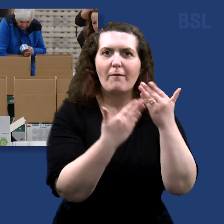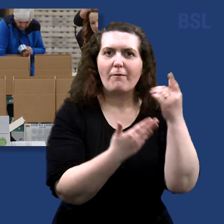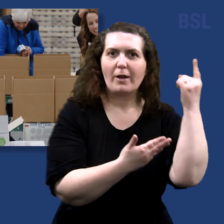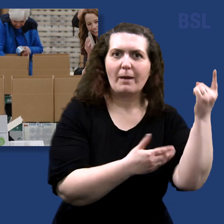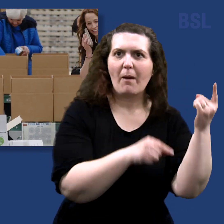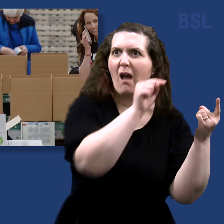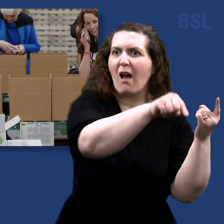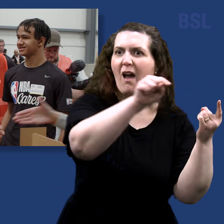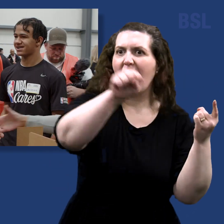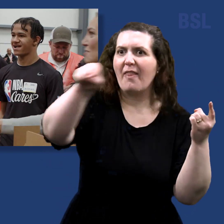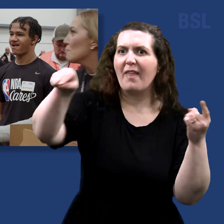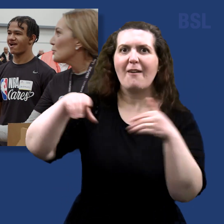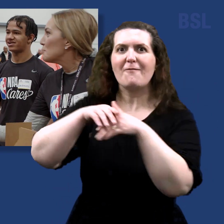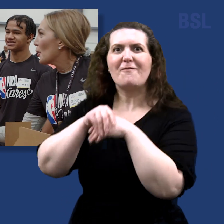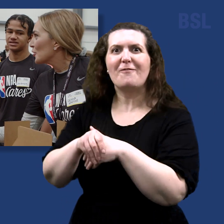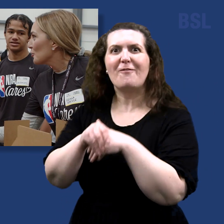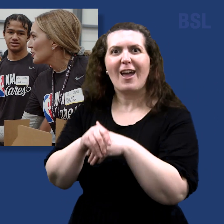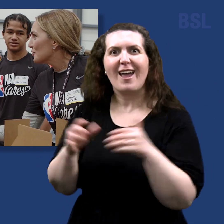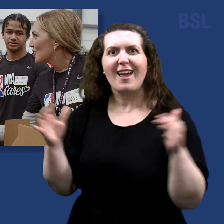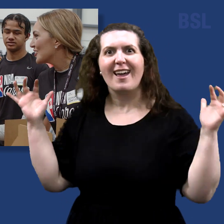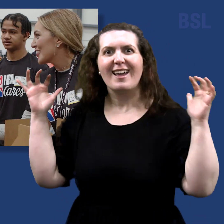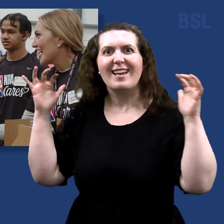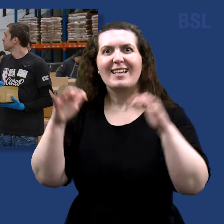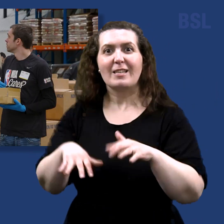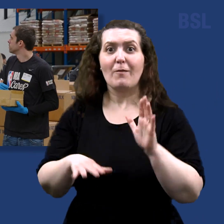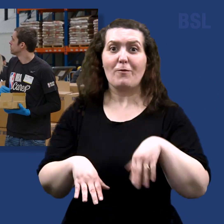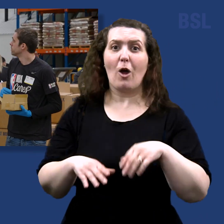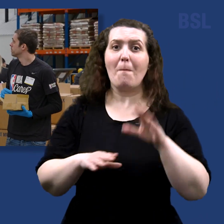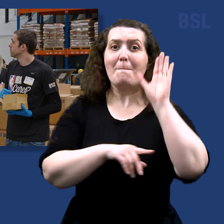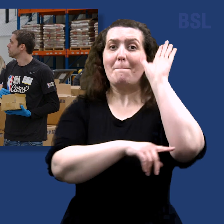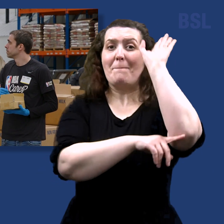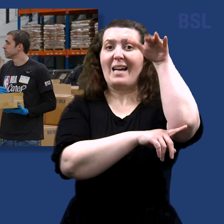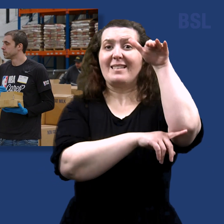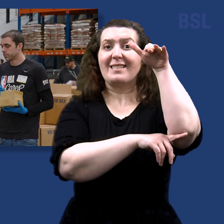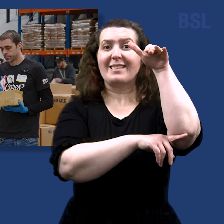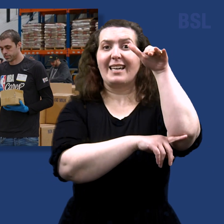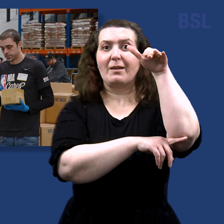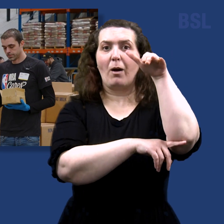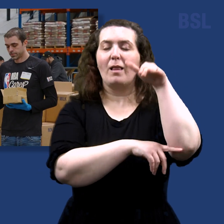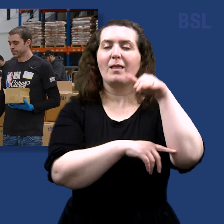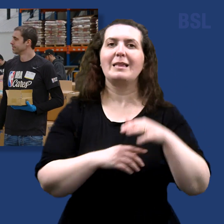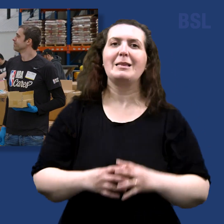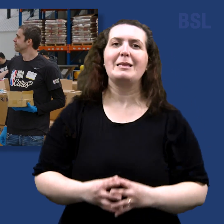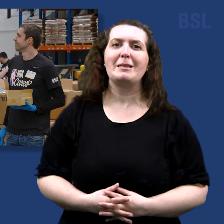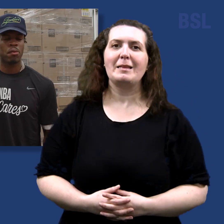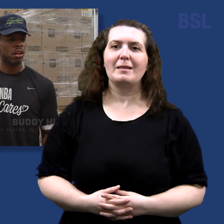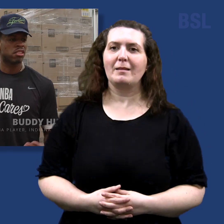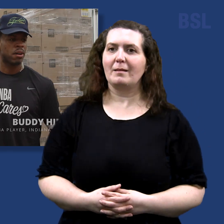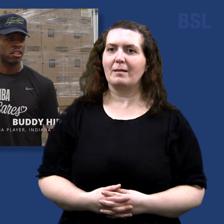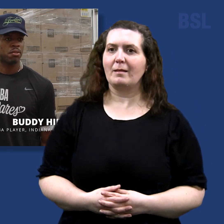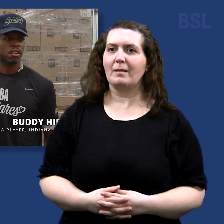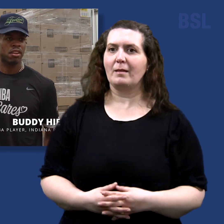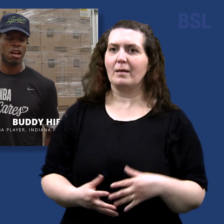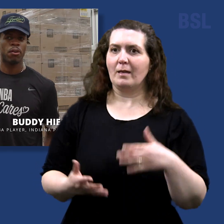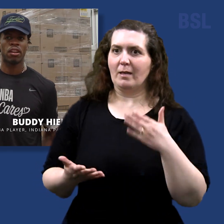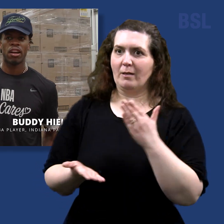NBA during this event. Well, if you can help in any impact way that's helping anybody and put a meal on somebody's table then